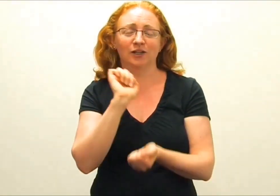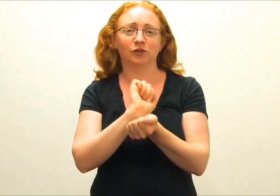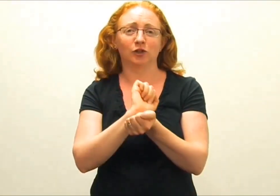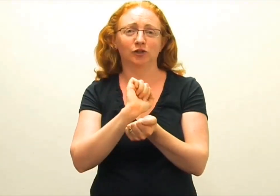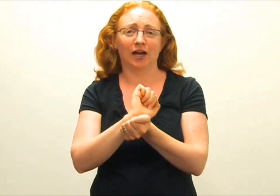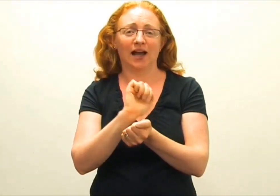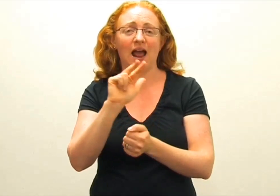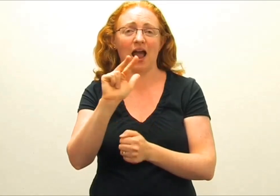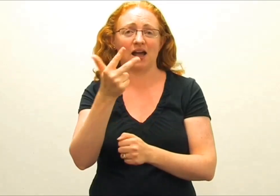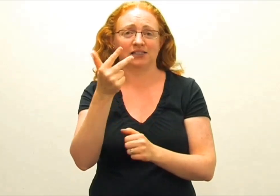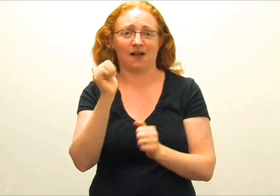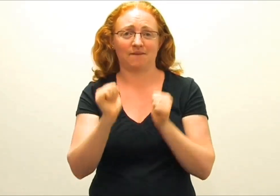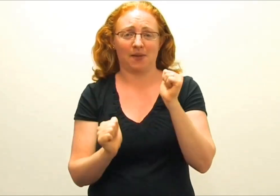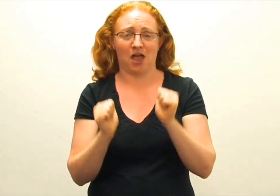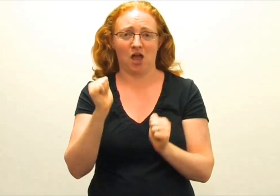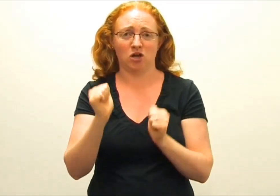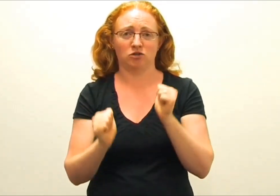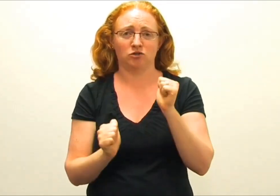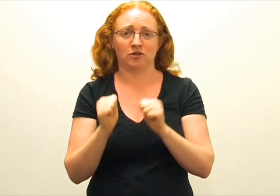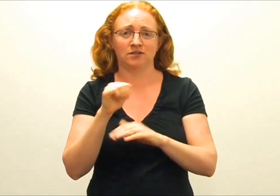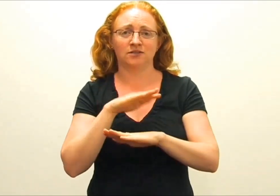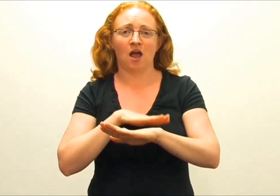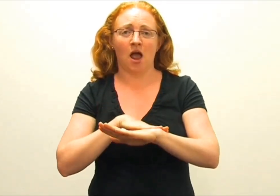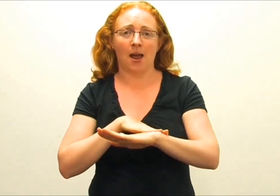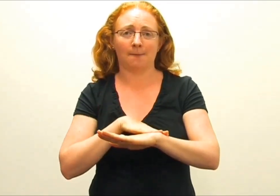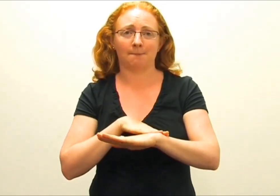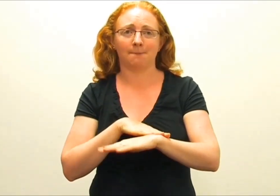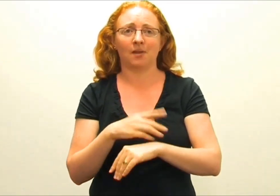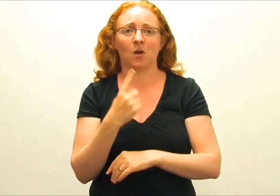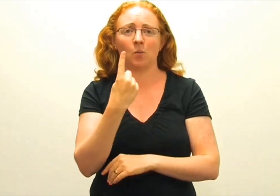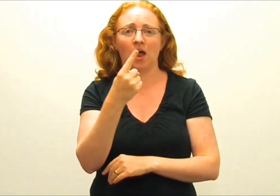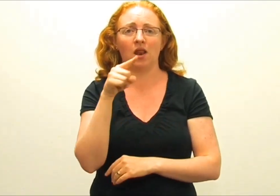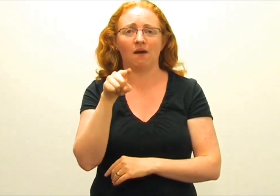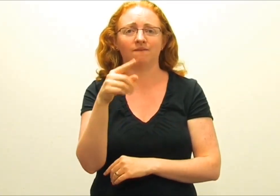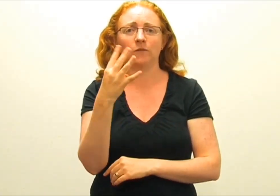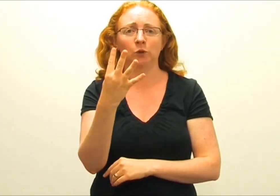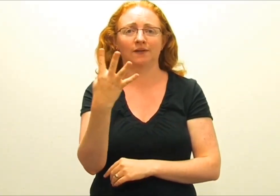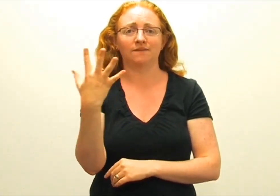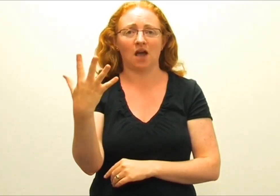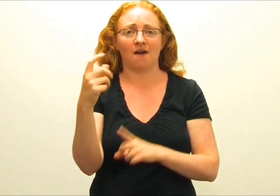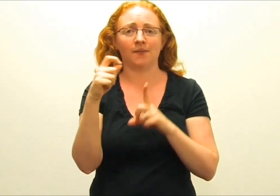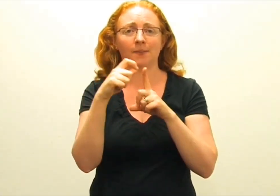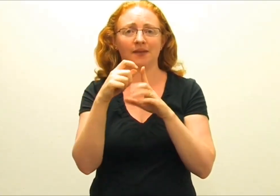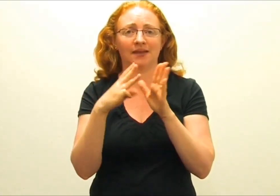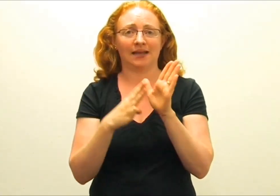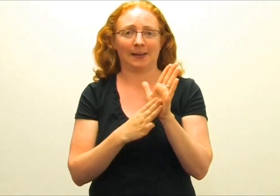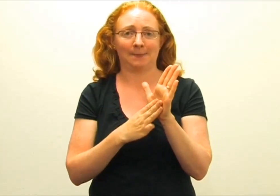That's happening Saturday the 8th of March. And that will be 1.45pm